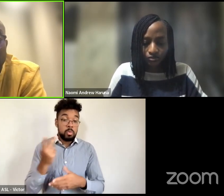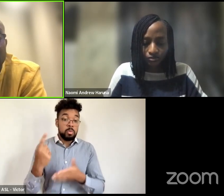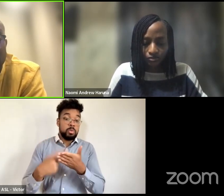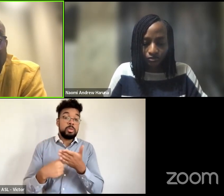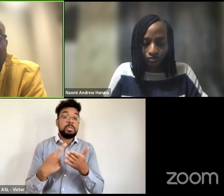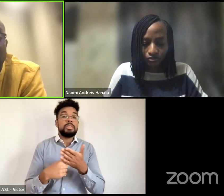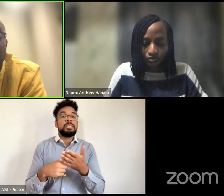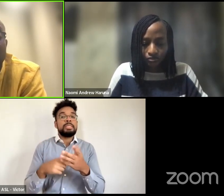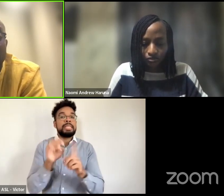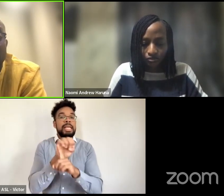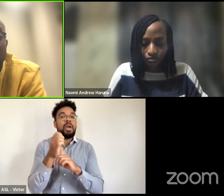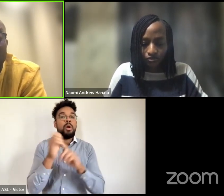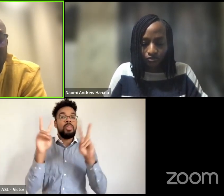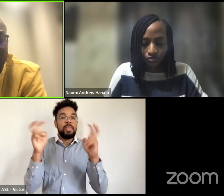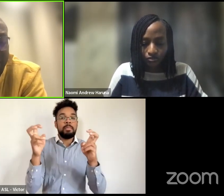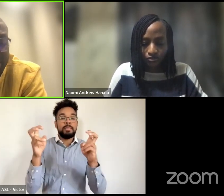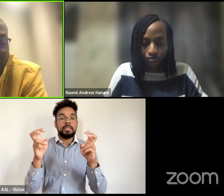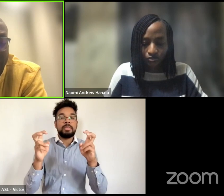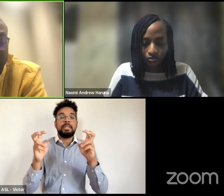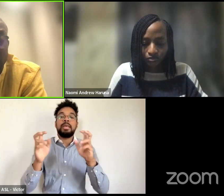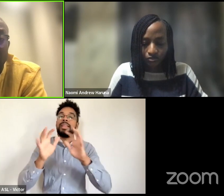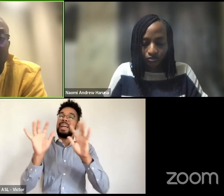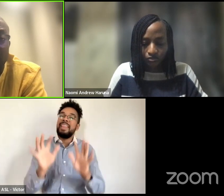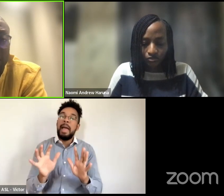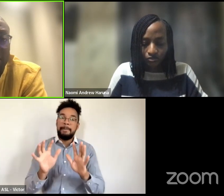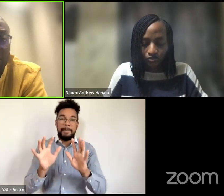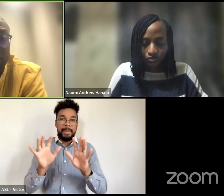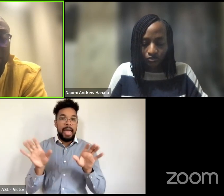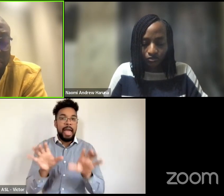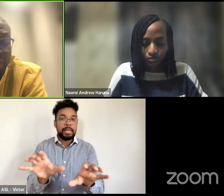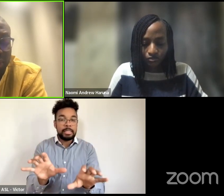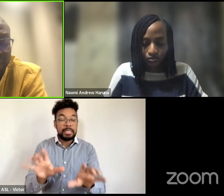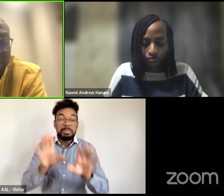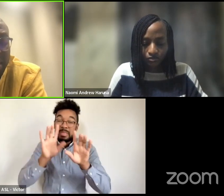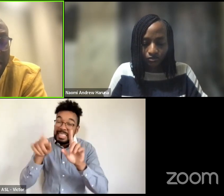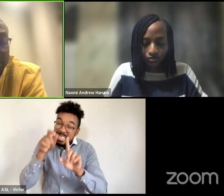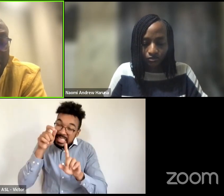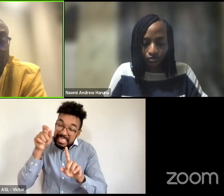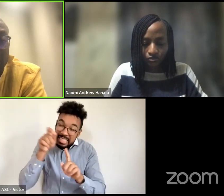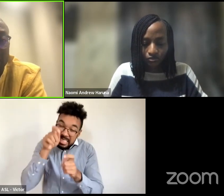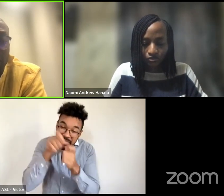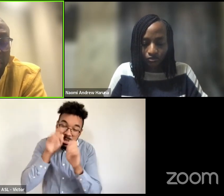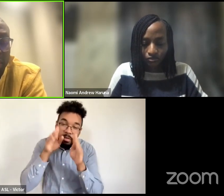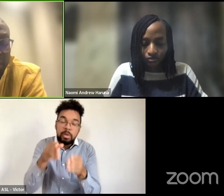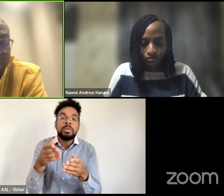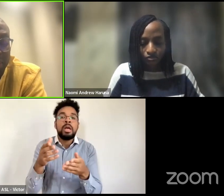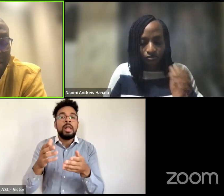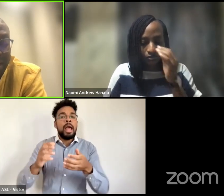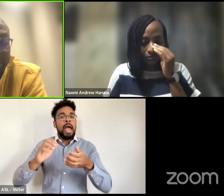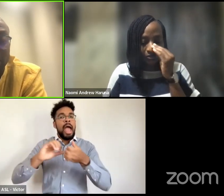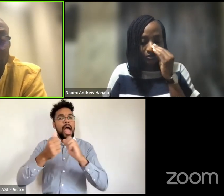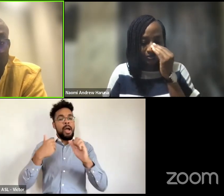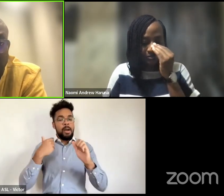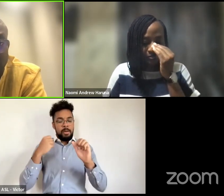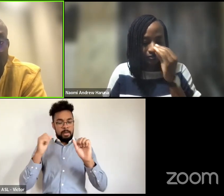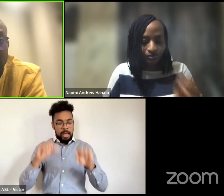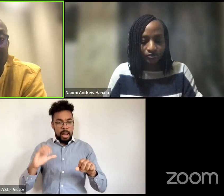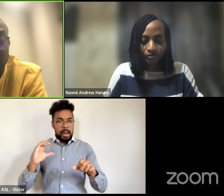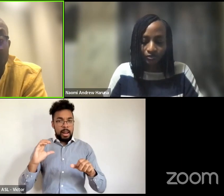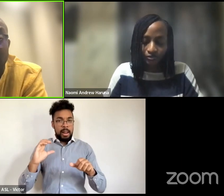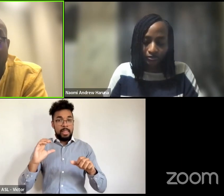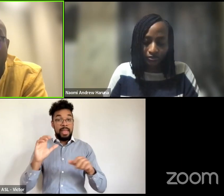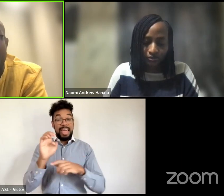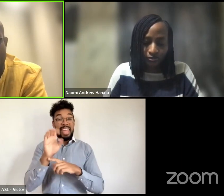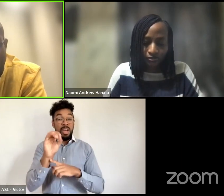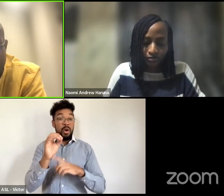uh specifically we focused on what impact can the eco theme genre make in the journey towards climate justice